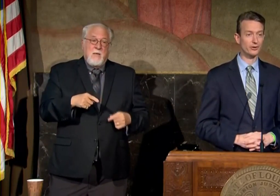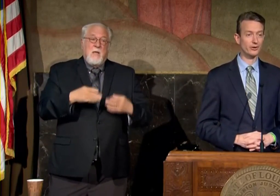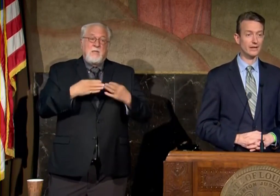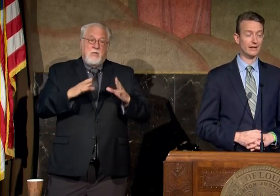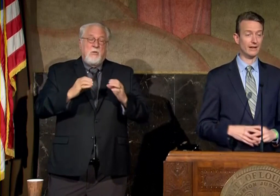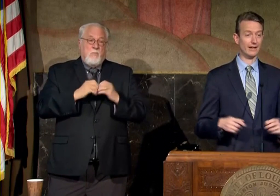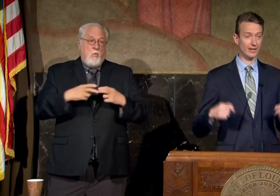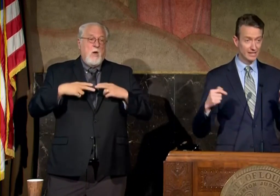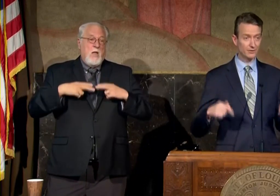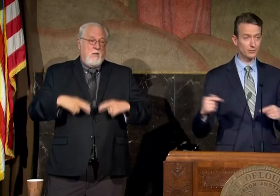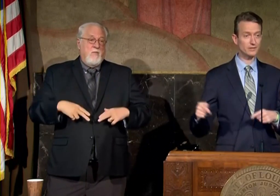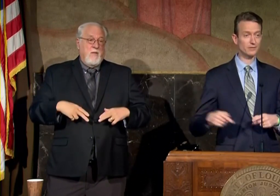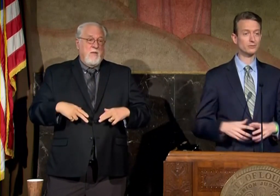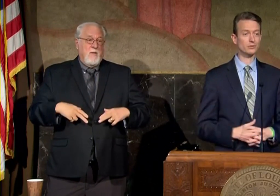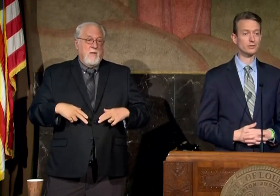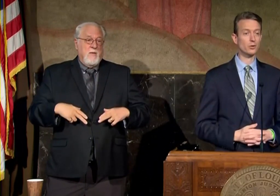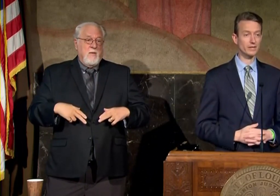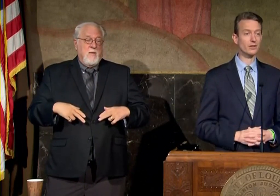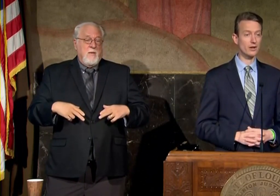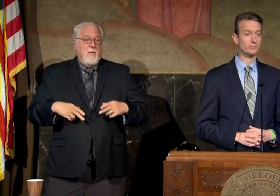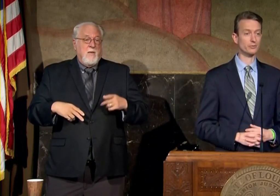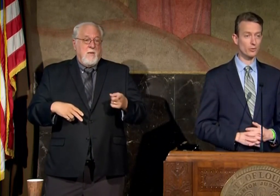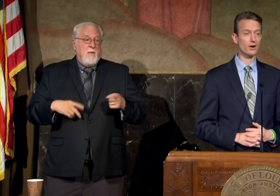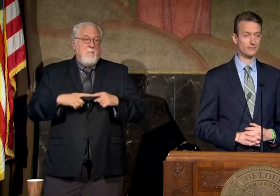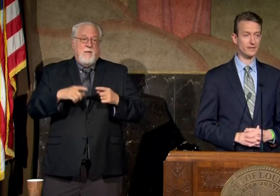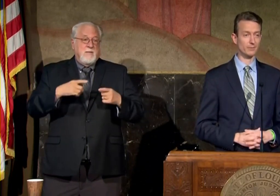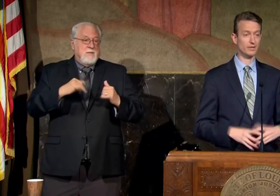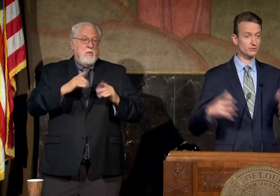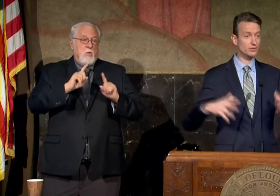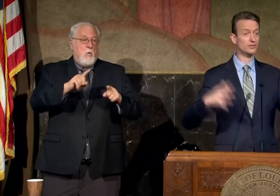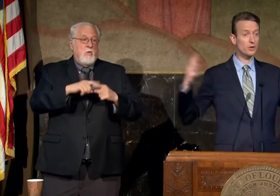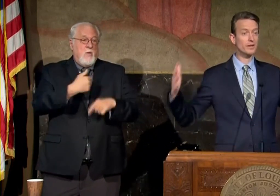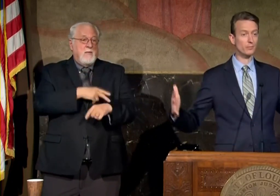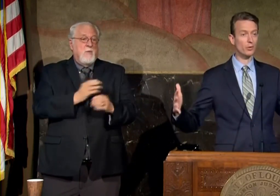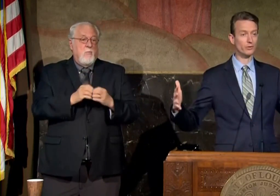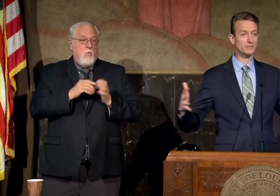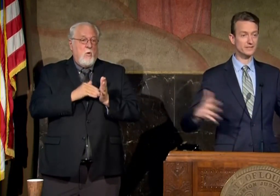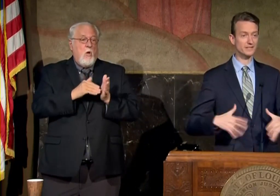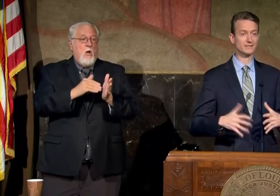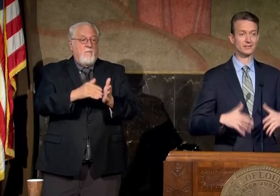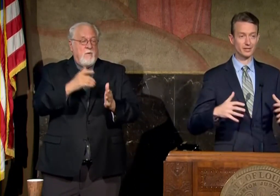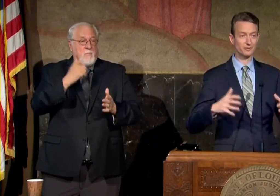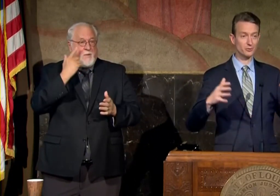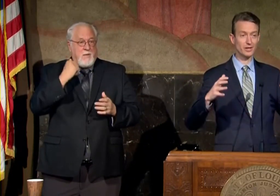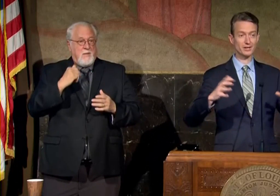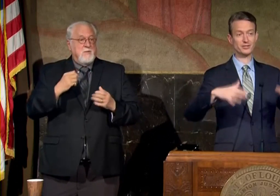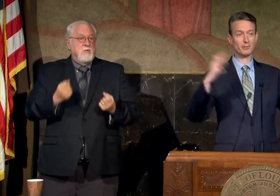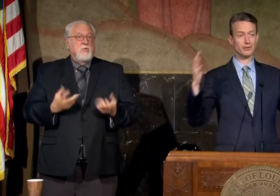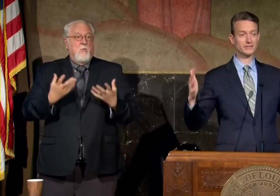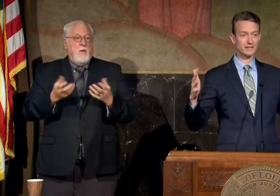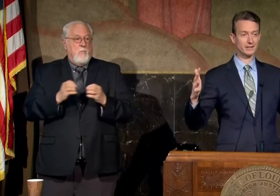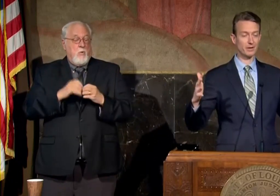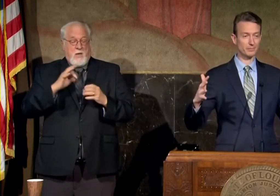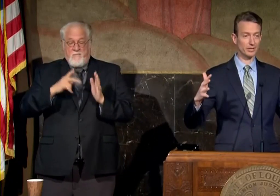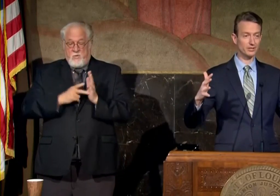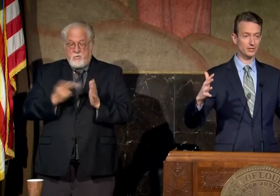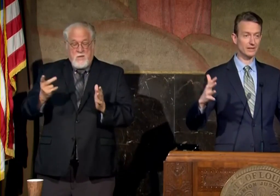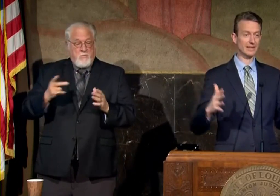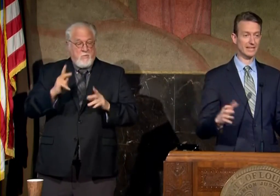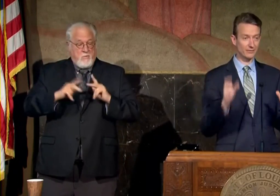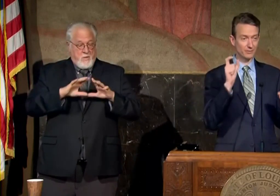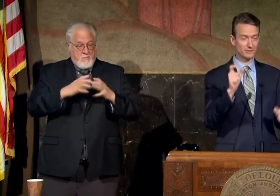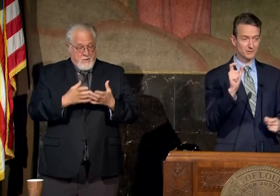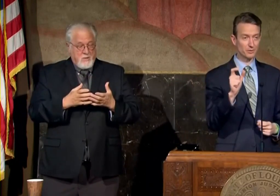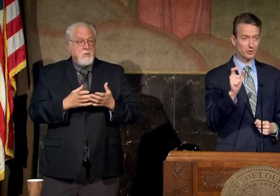healthier uh even those individuals are going to the hospital more often now because there's just so many more of them statistically if you double the size of that population